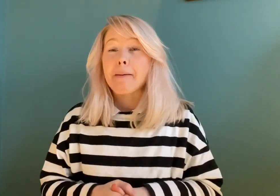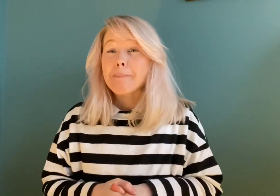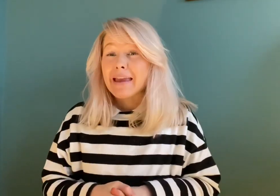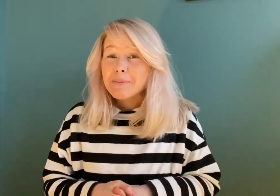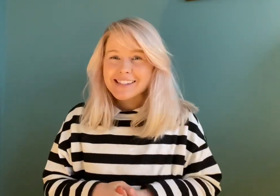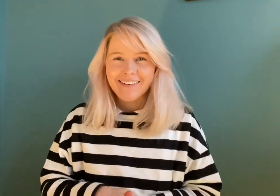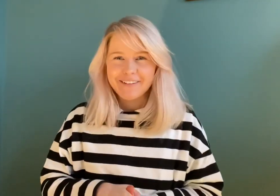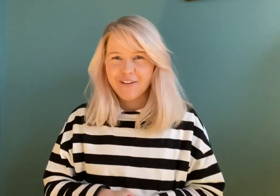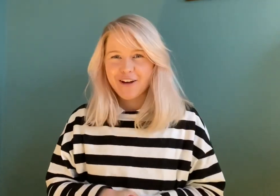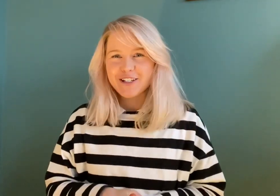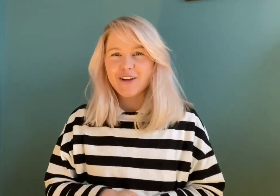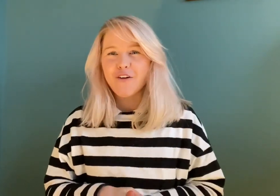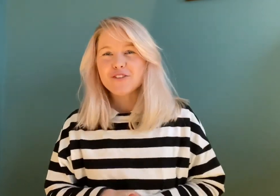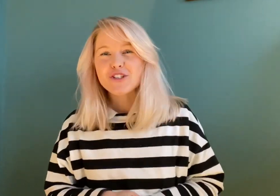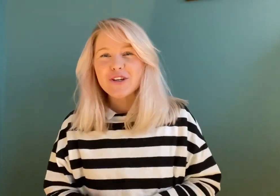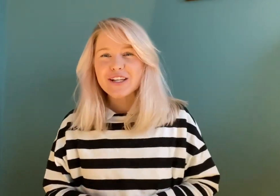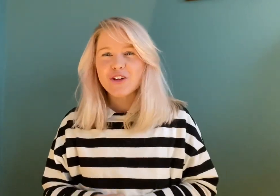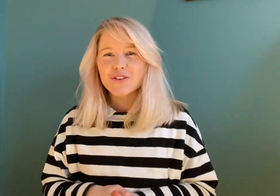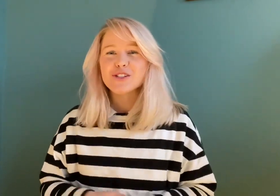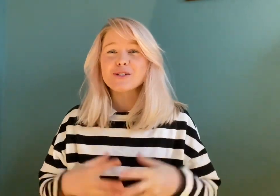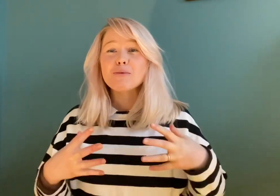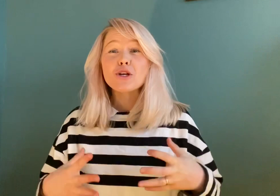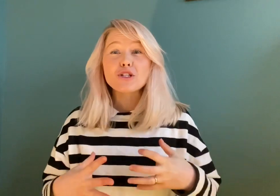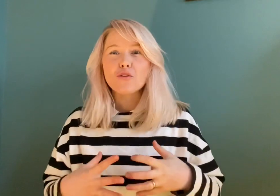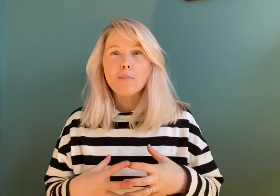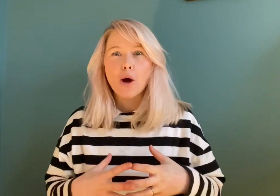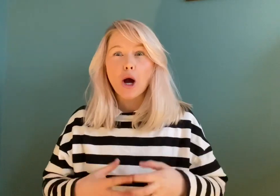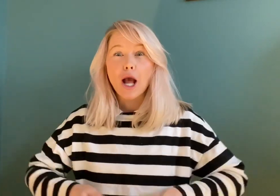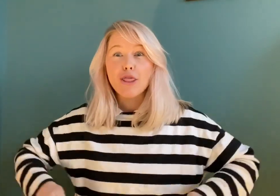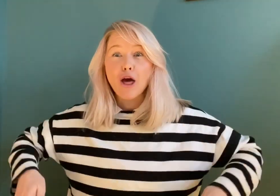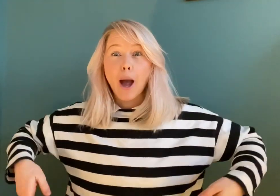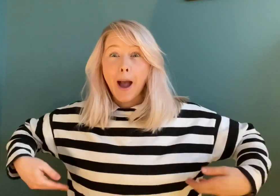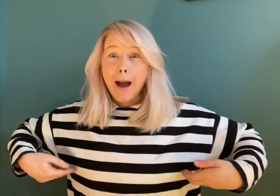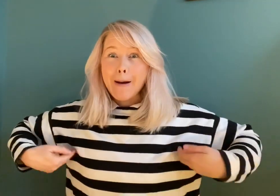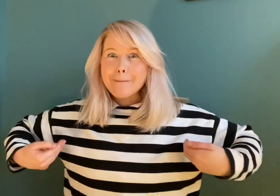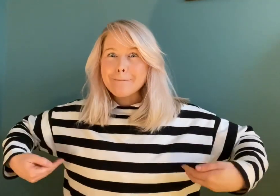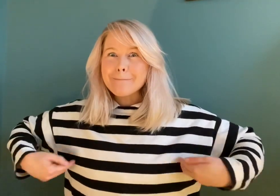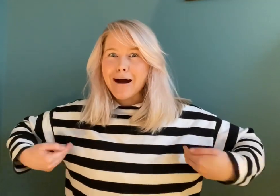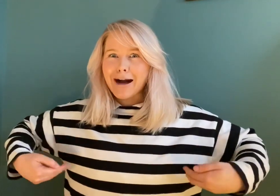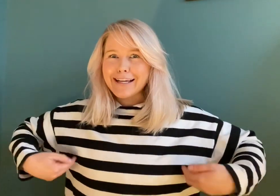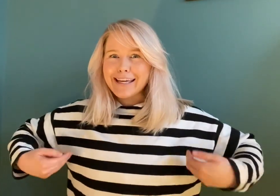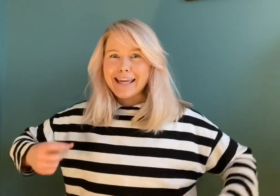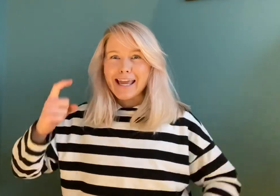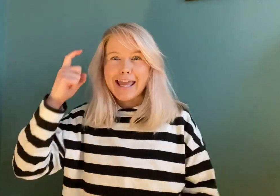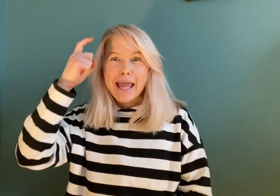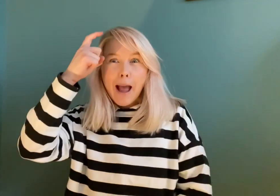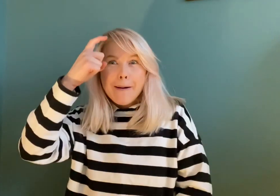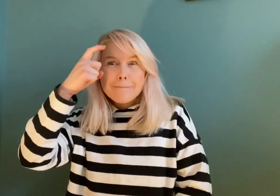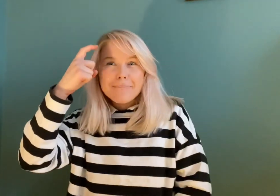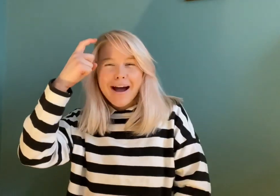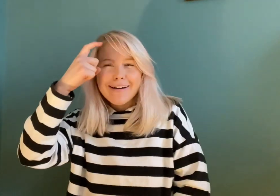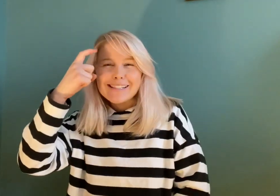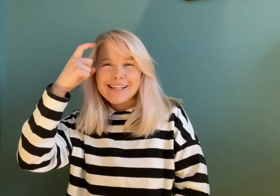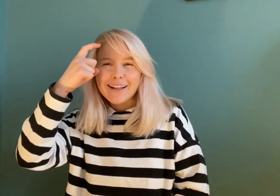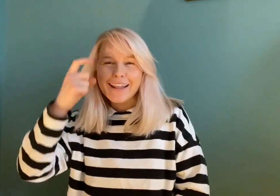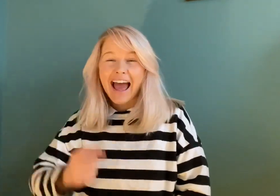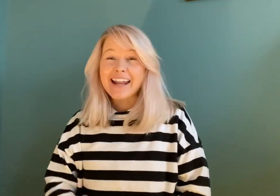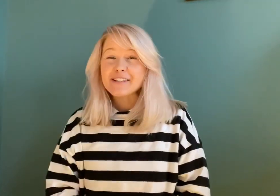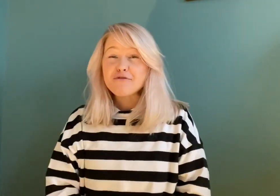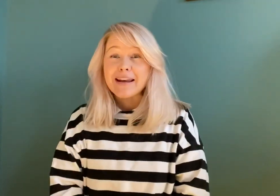baby sign version of Julia Donaldson's beautiful book The Monkey Puzzle and it's a really